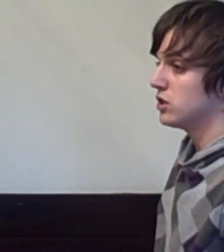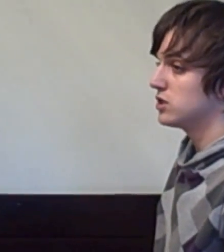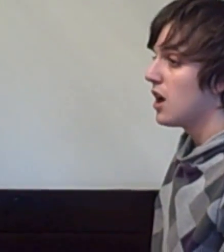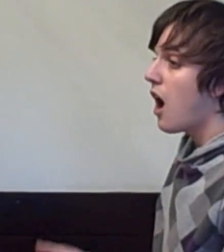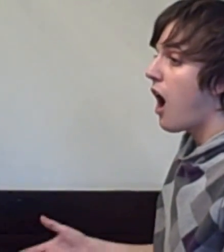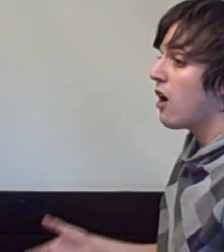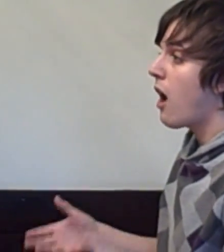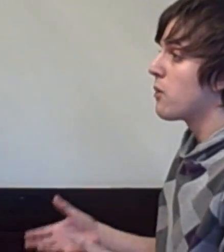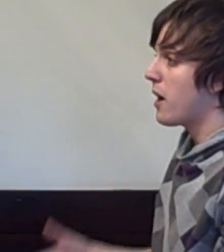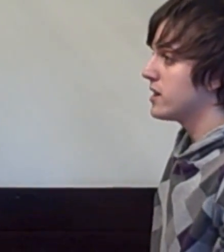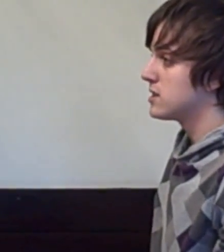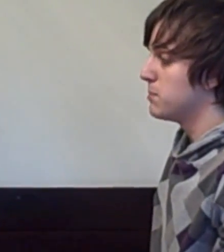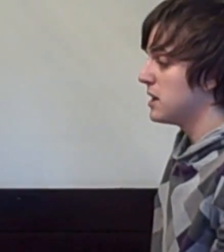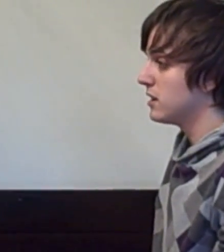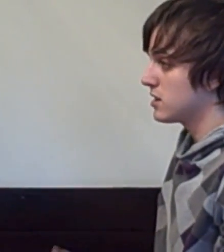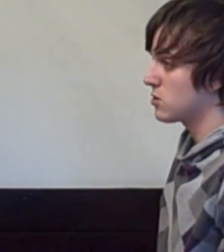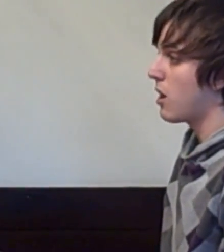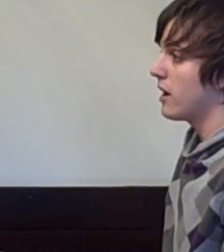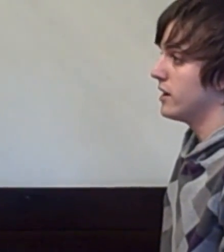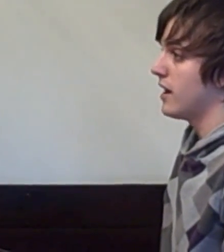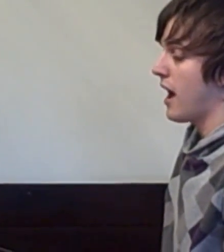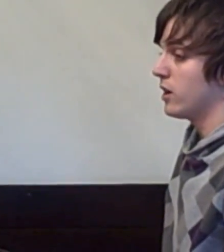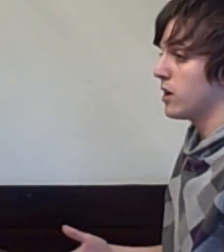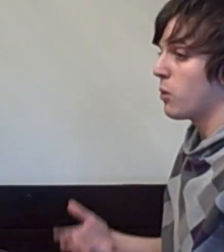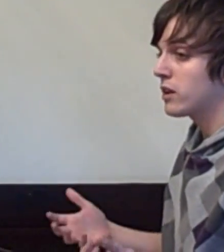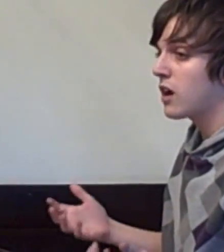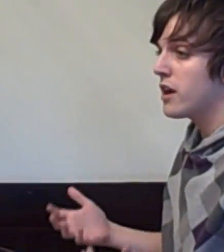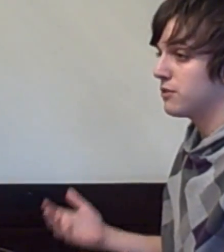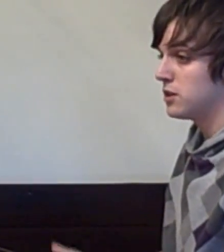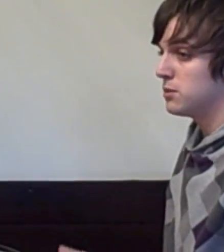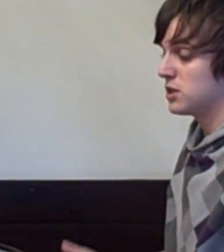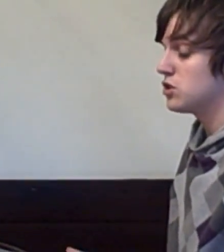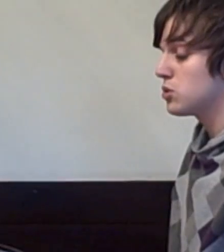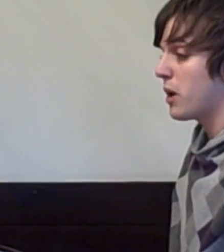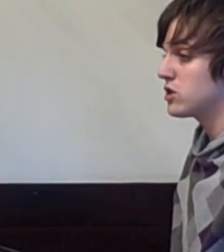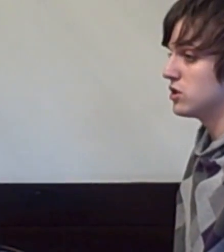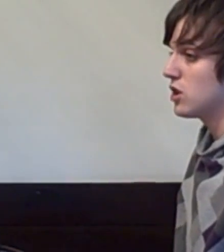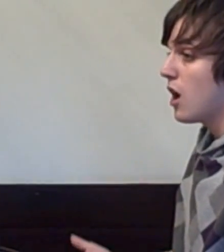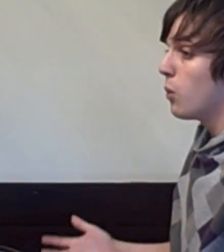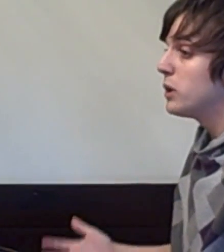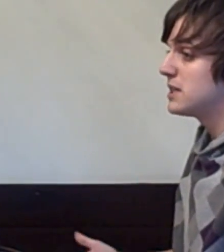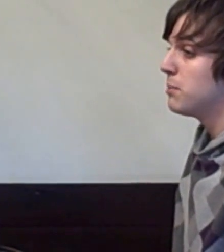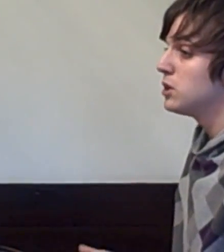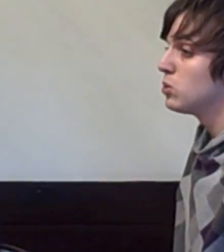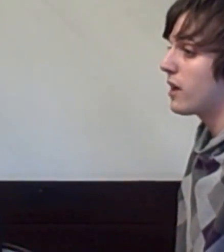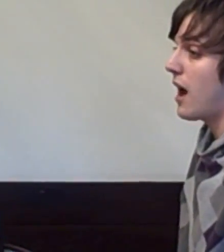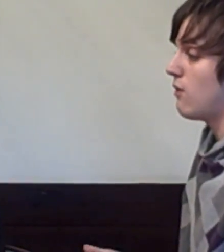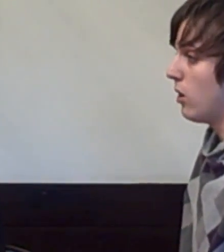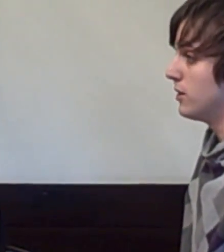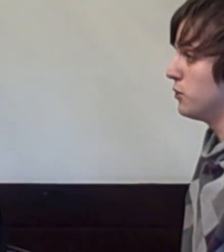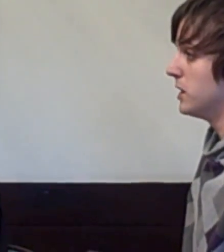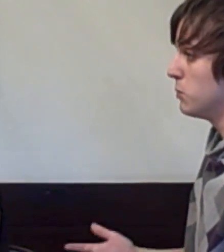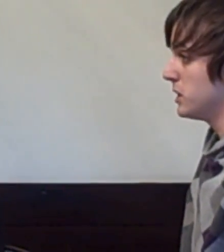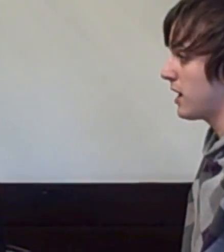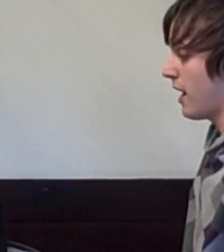are our rights being disregarded, and in what kind of terms and situations we simply do not have all the freedom we can.